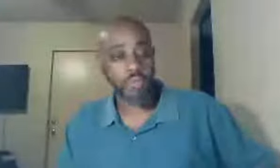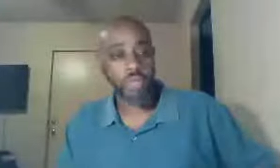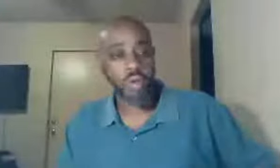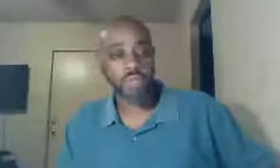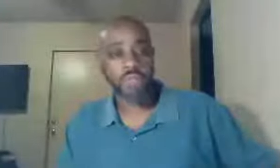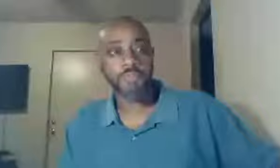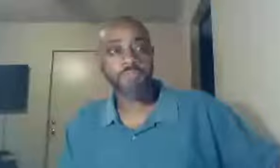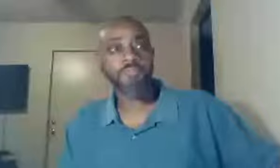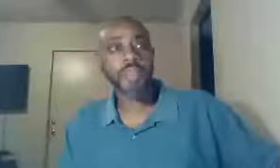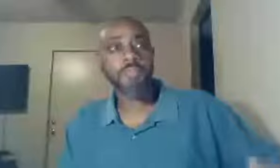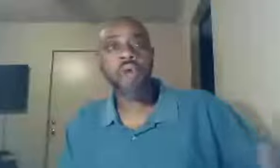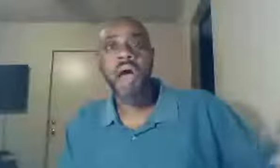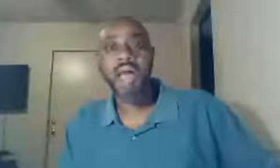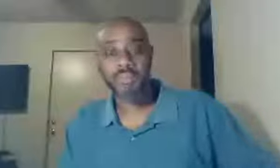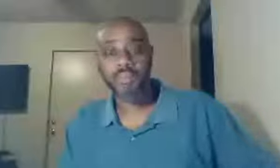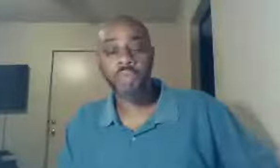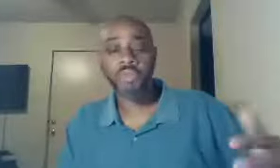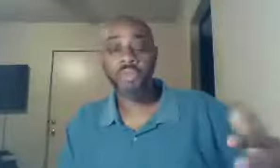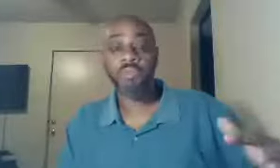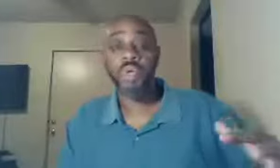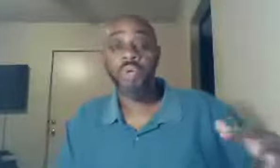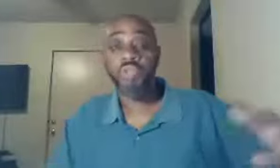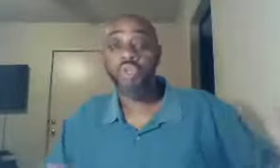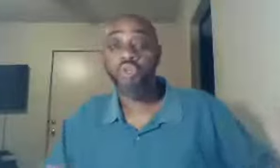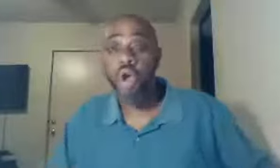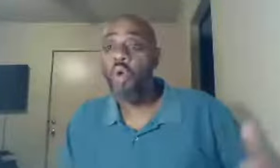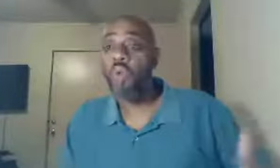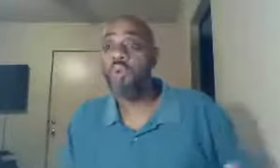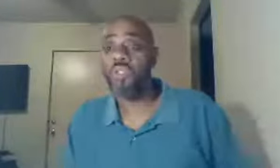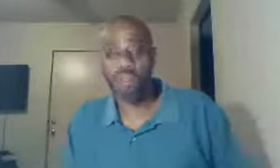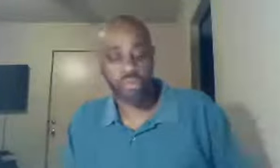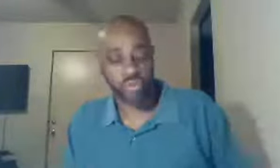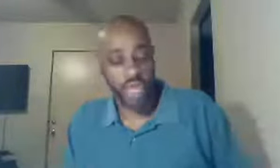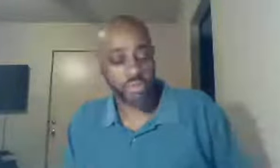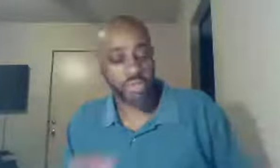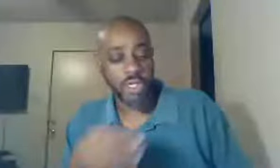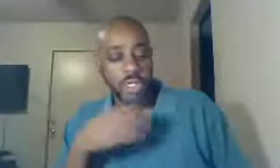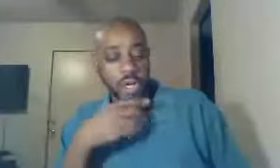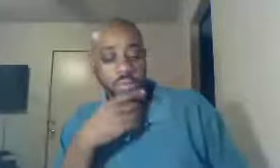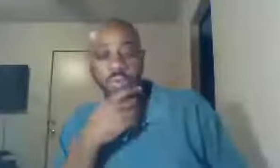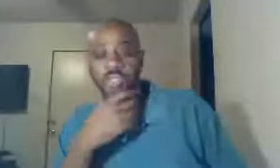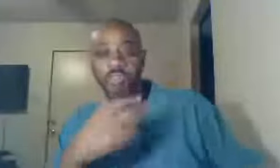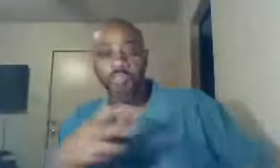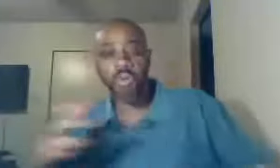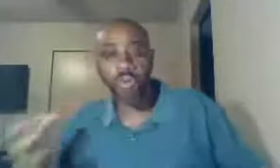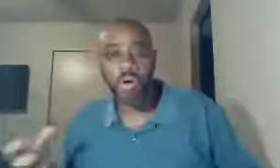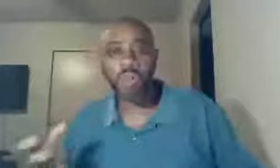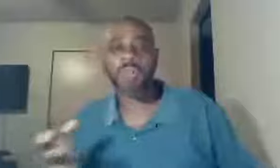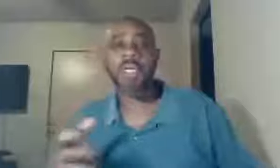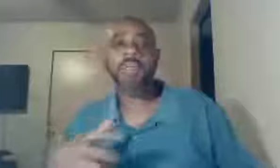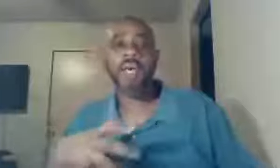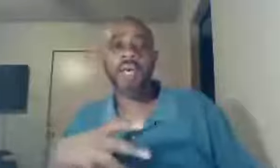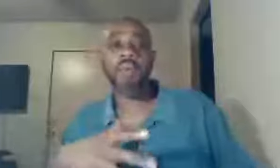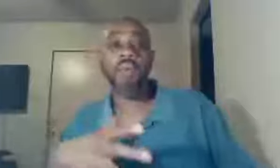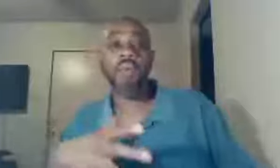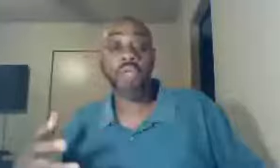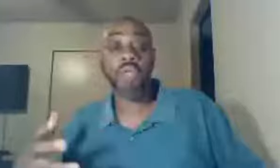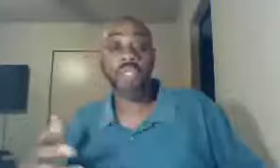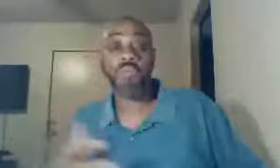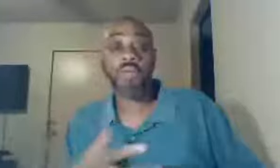we want to broaden, we want to, we want to grow, we want to be stretched, we want to be pulled, and we want the Holy Spirit,